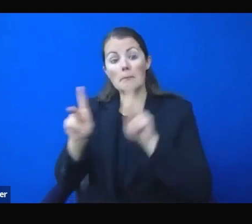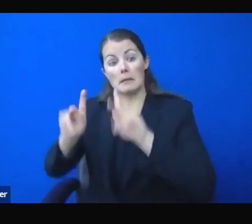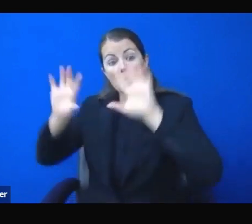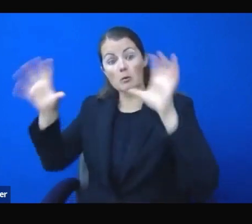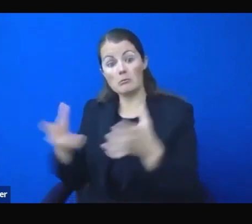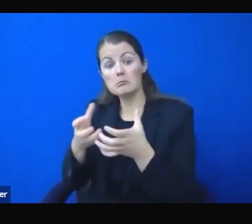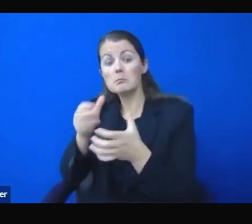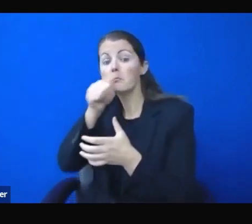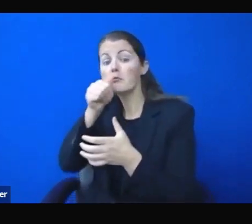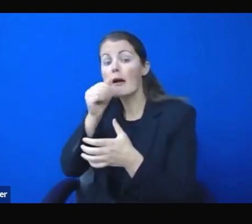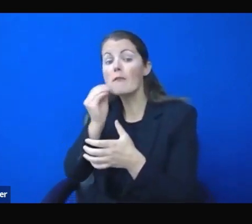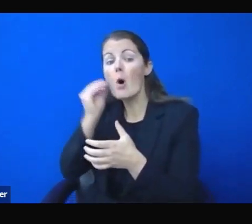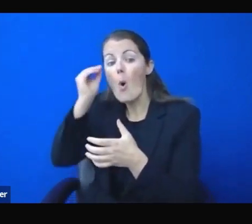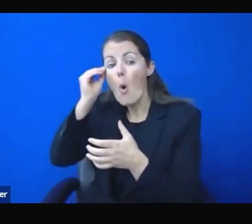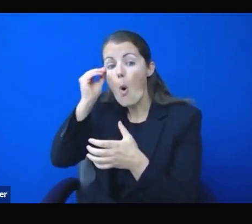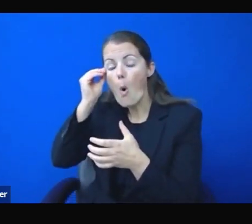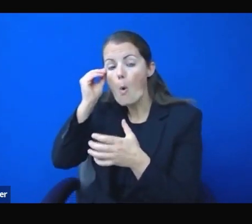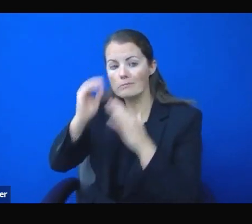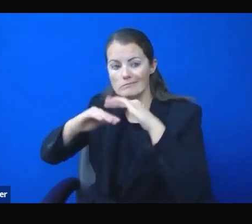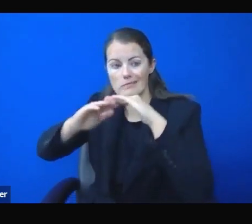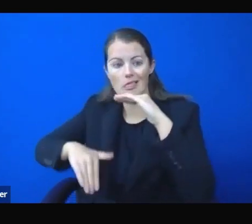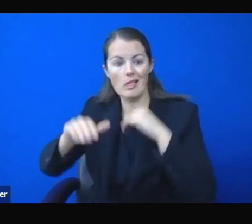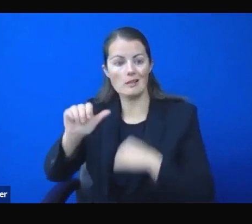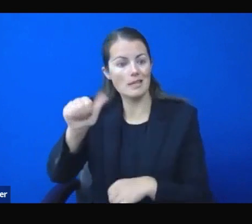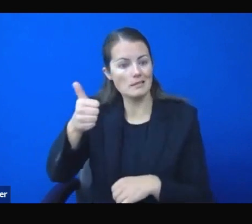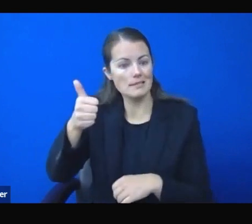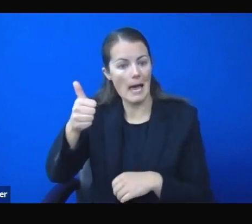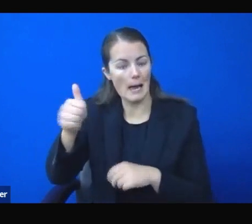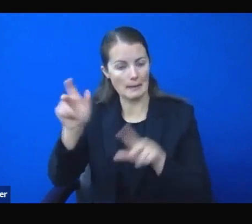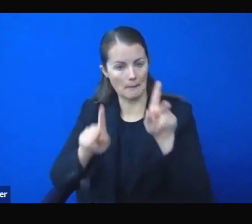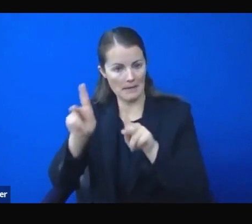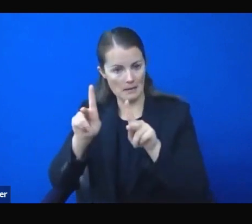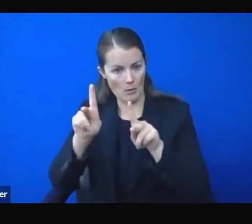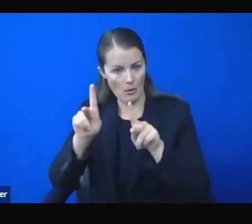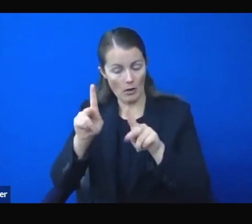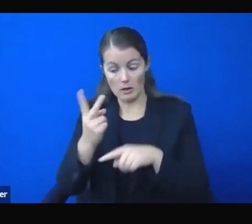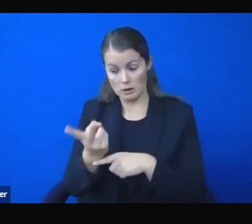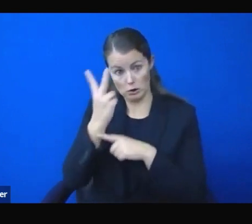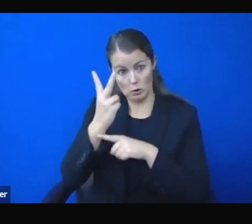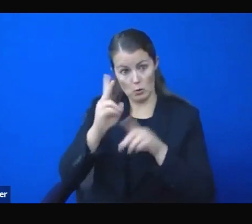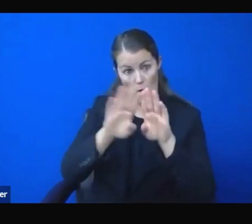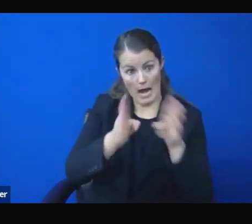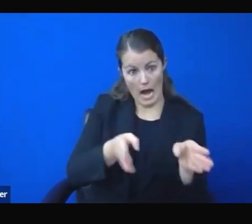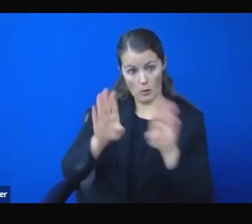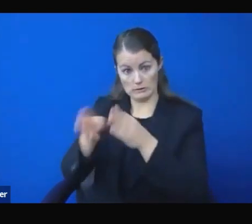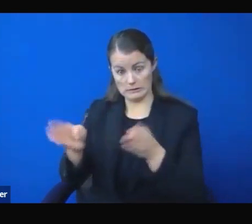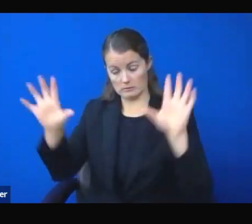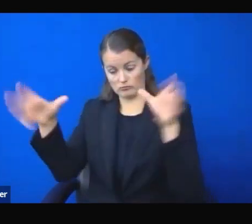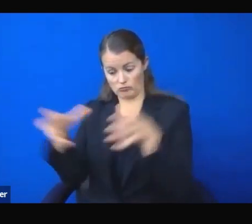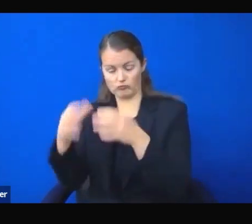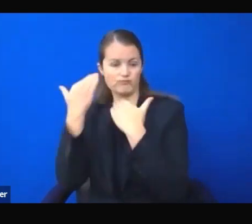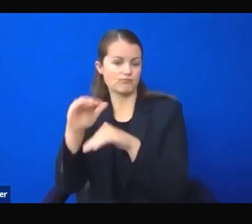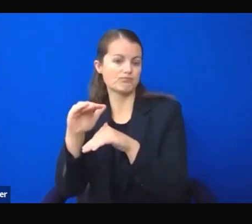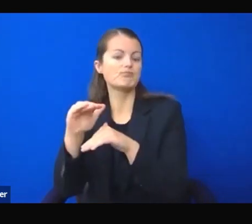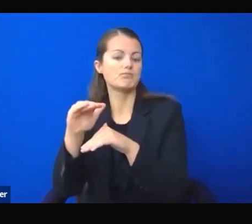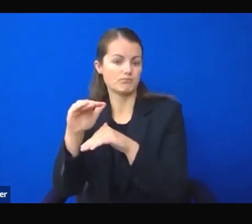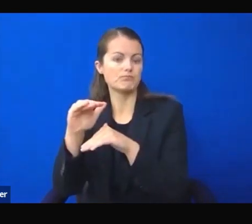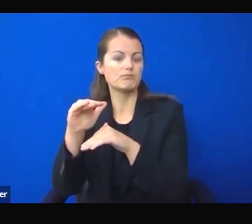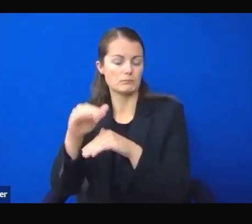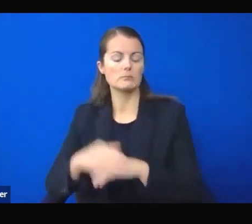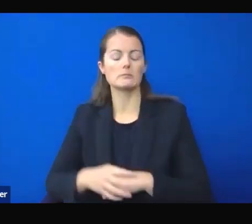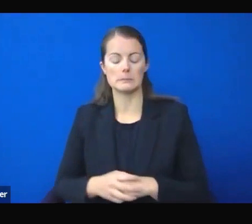from no more than two households. I spoke recently about how we must create a bridge between our current situation